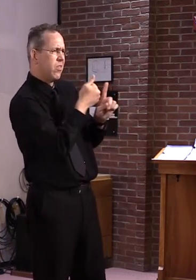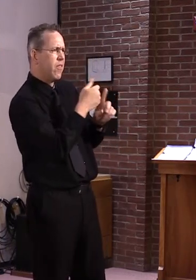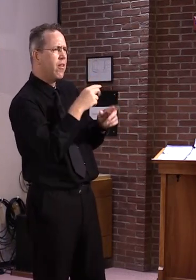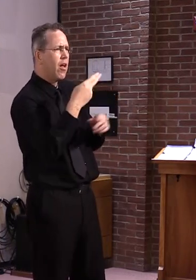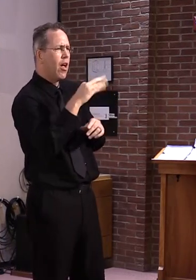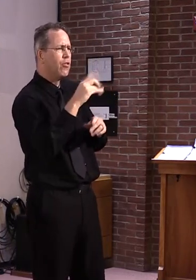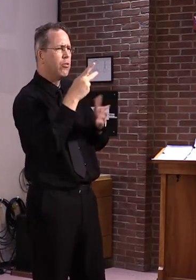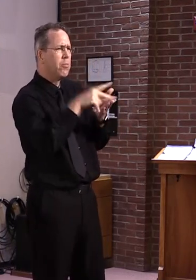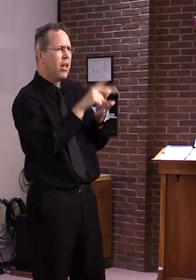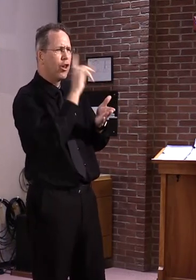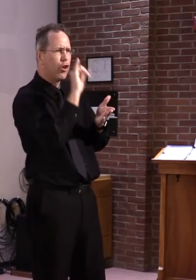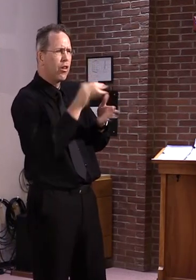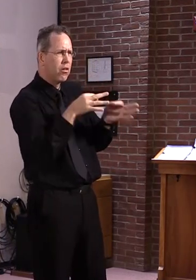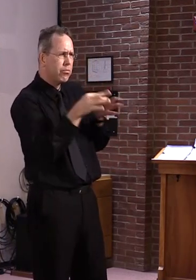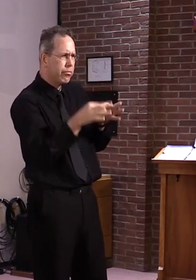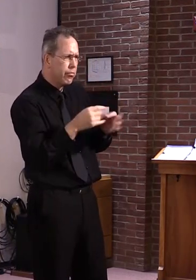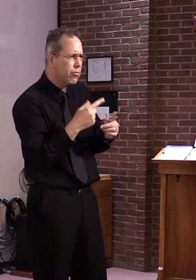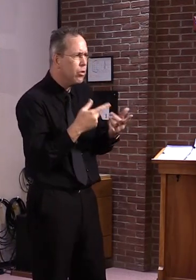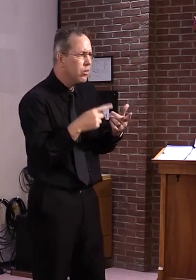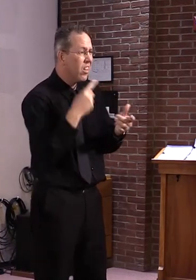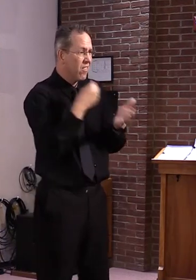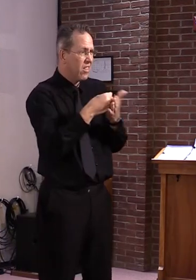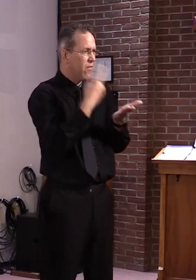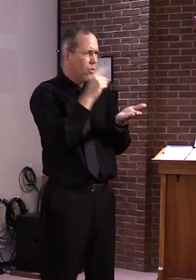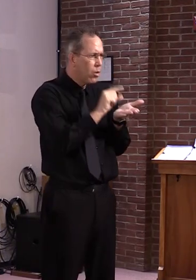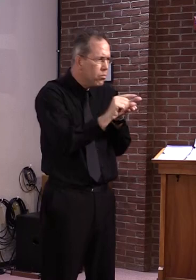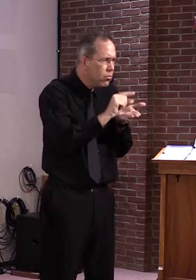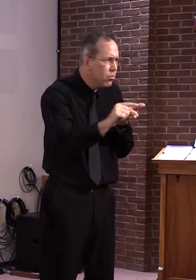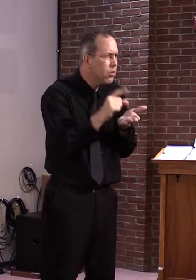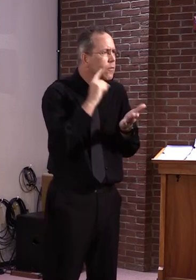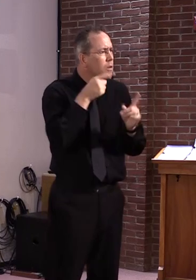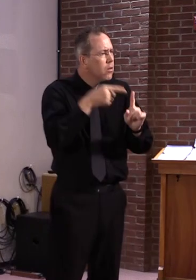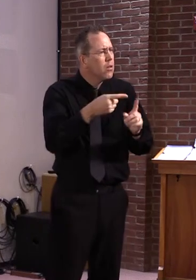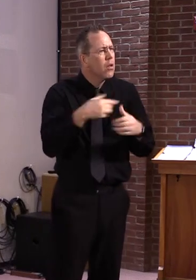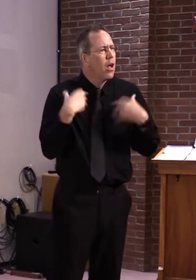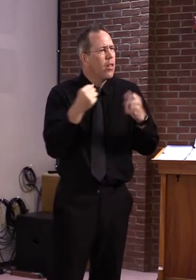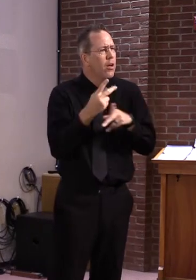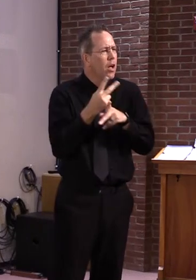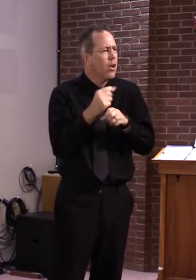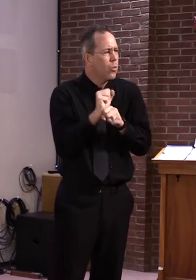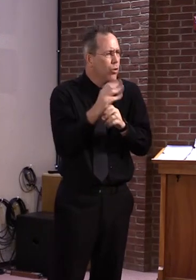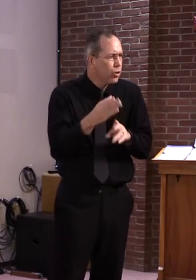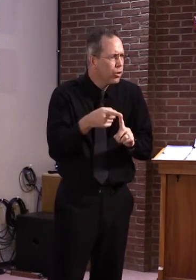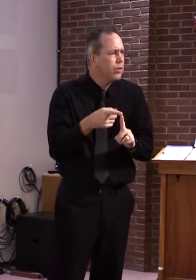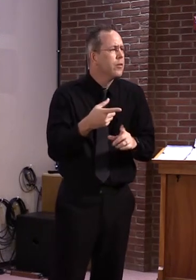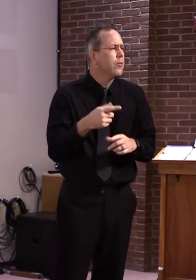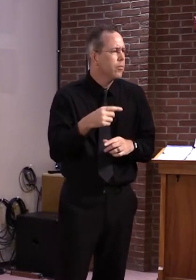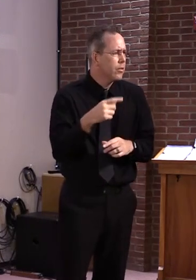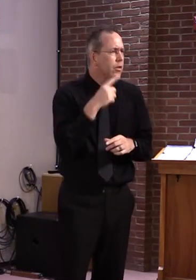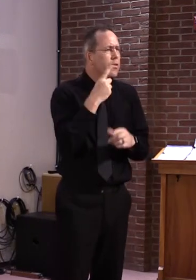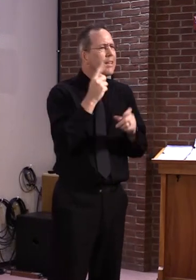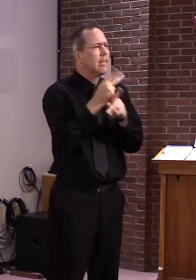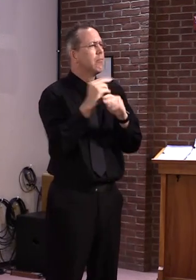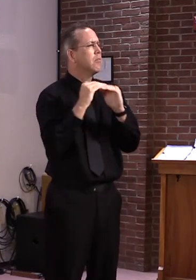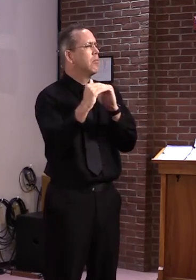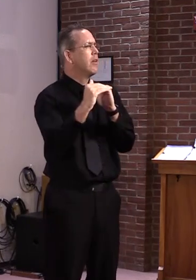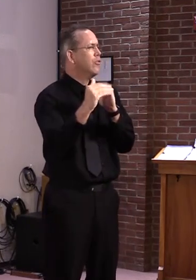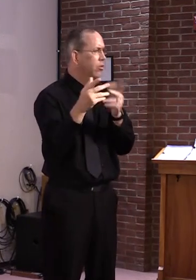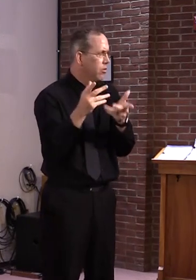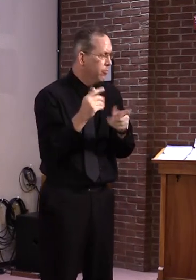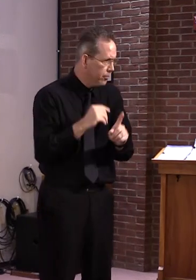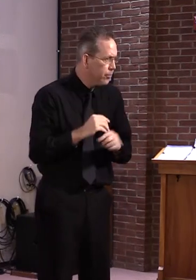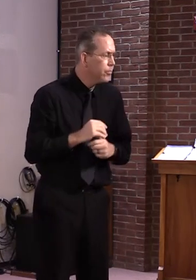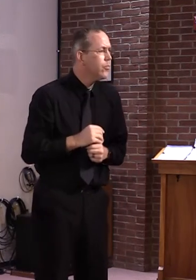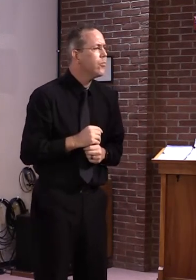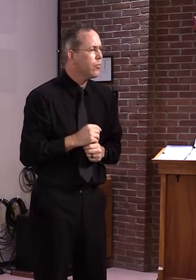stabilization fund, which I hope to announce in a week or 10 days of when that's rolling